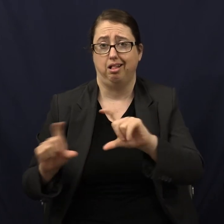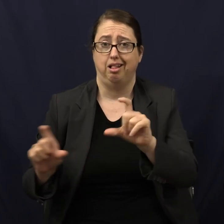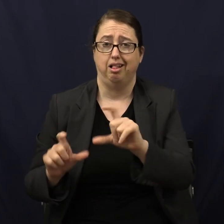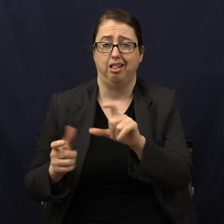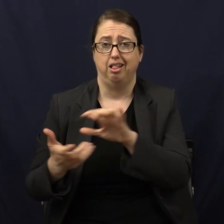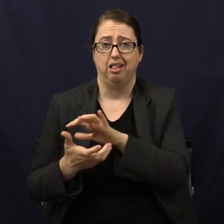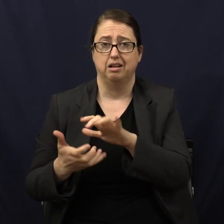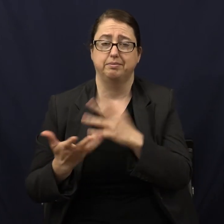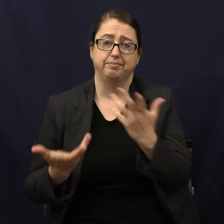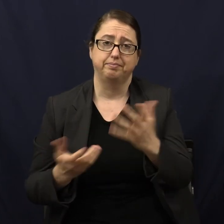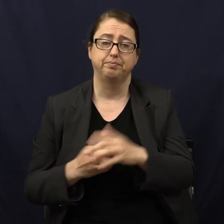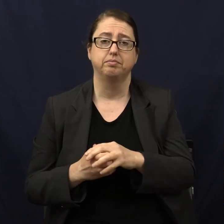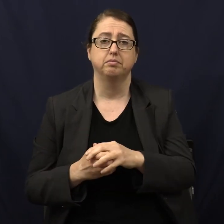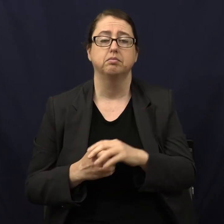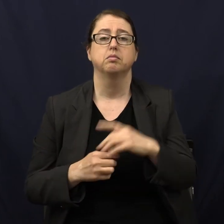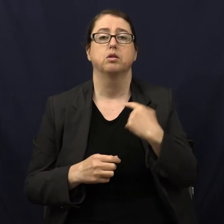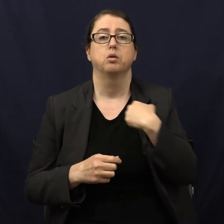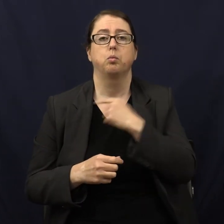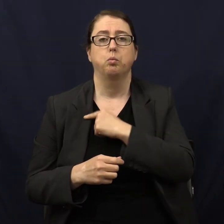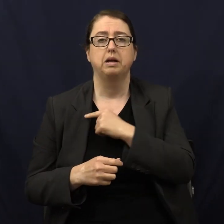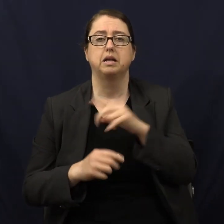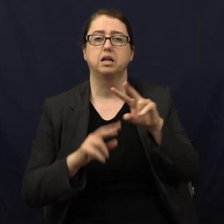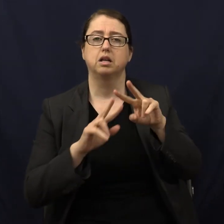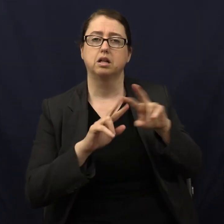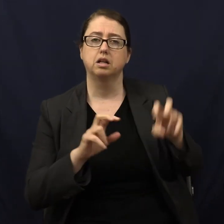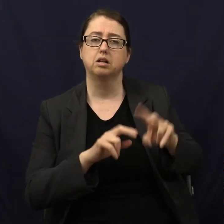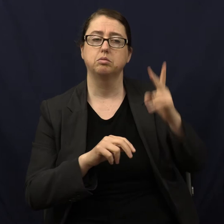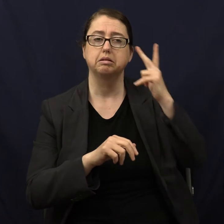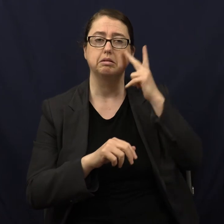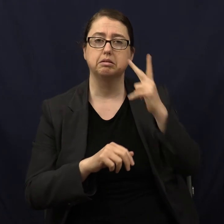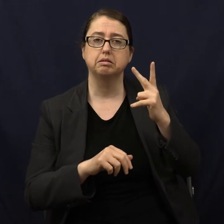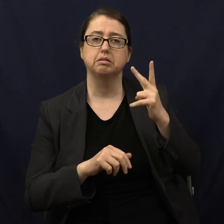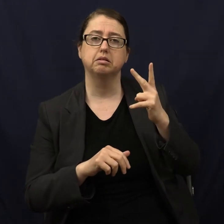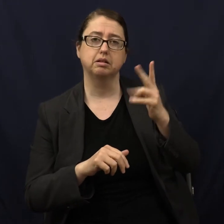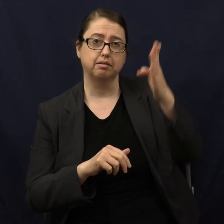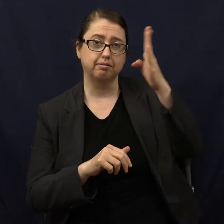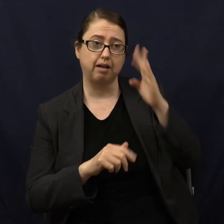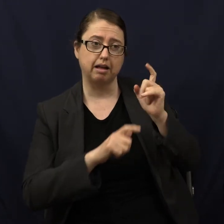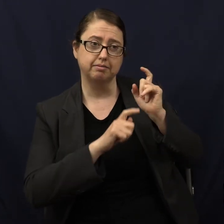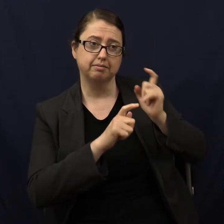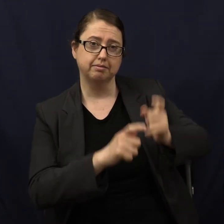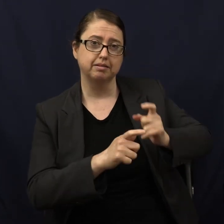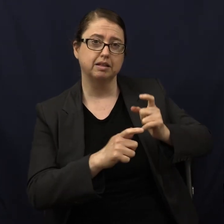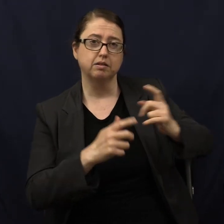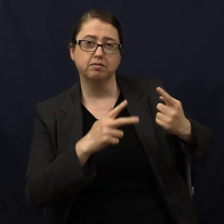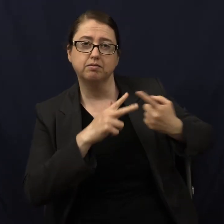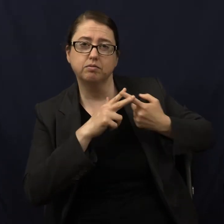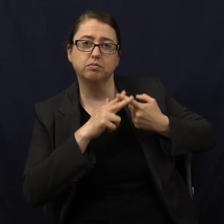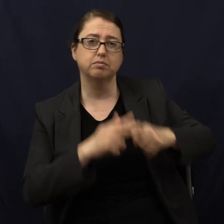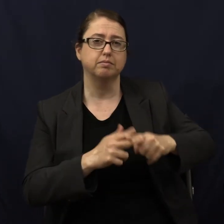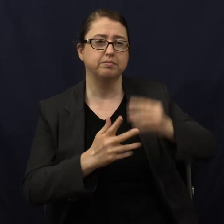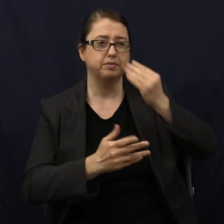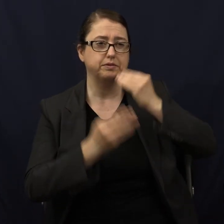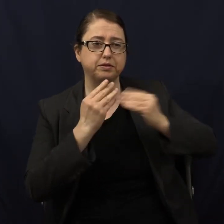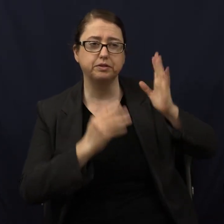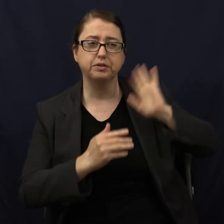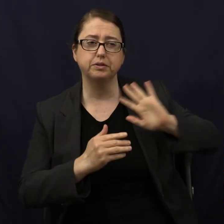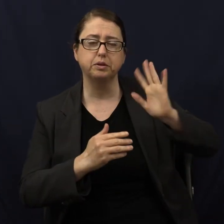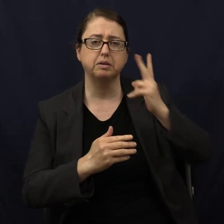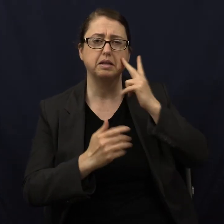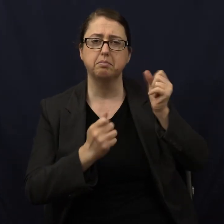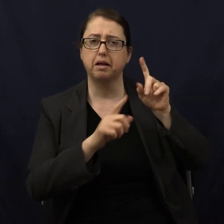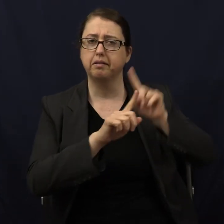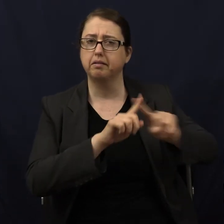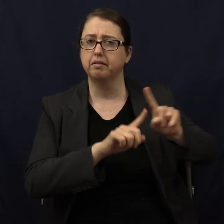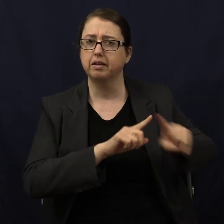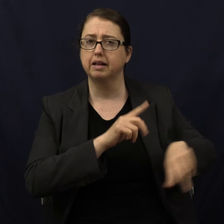right? So when we look at man's original diet, according to the Christian worldview, we see a variety of